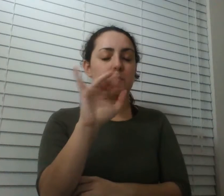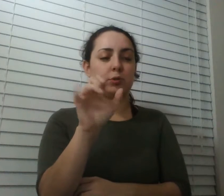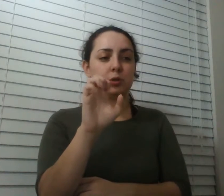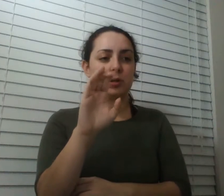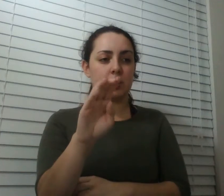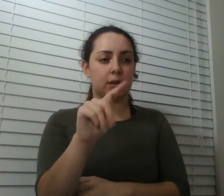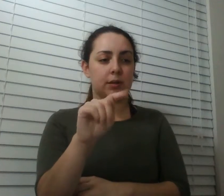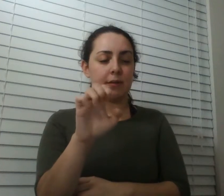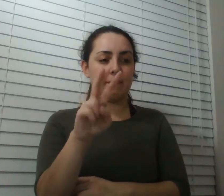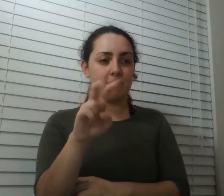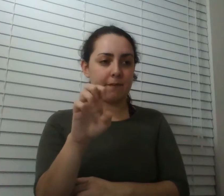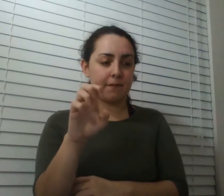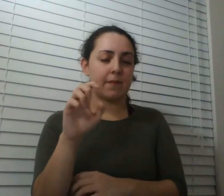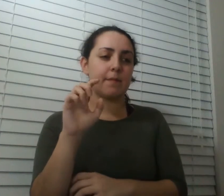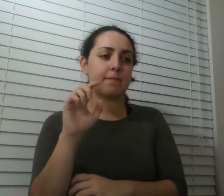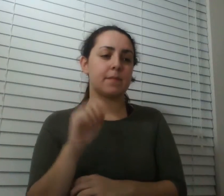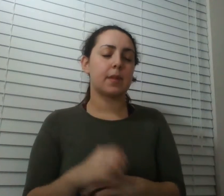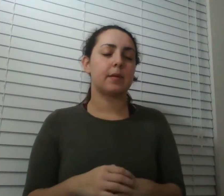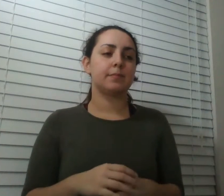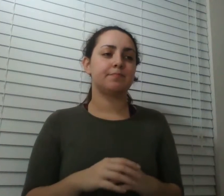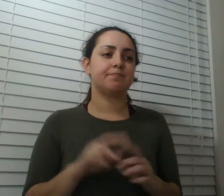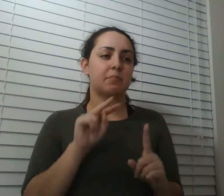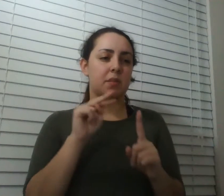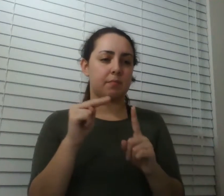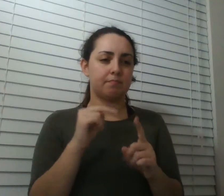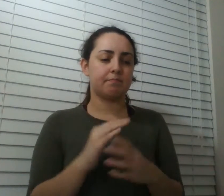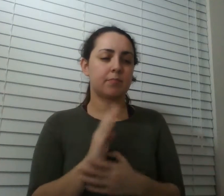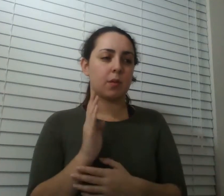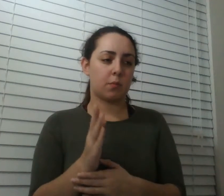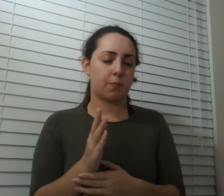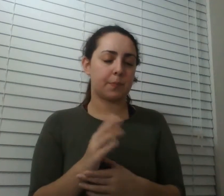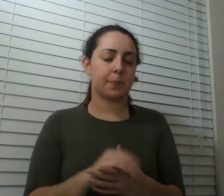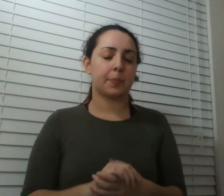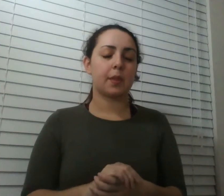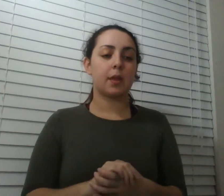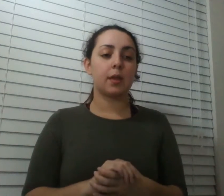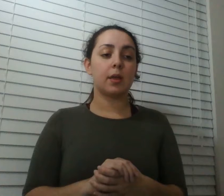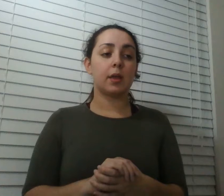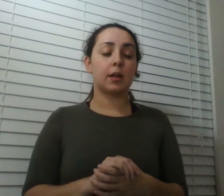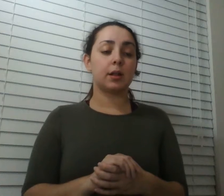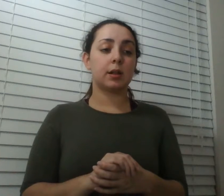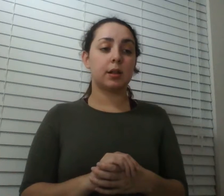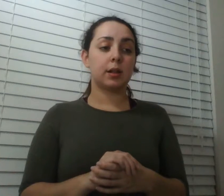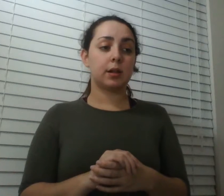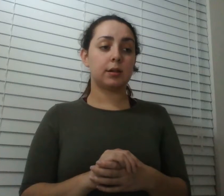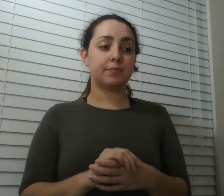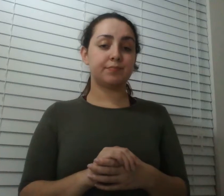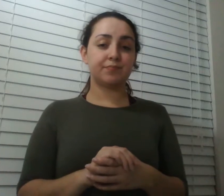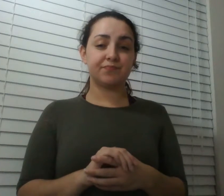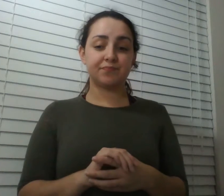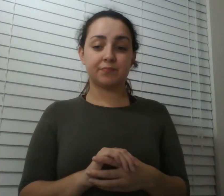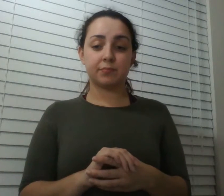you know he he was one of the one of the professors who actually engendered a kind of a good fear